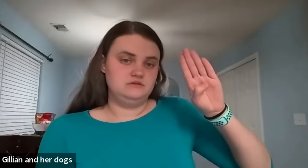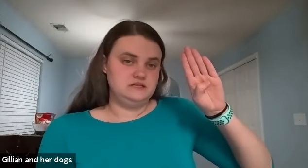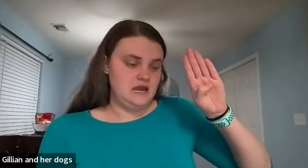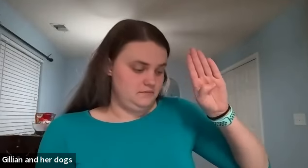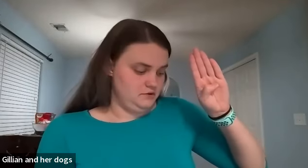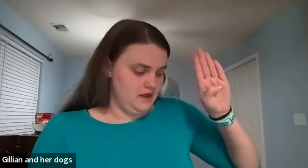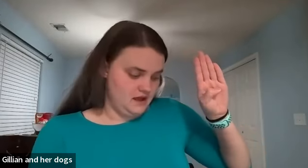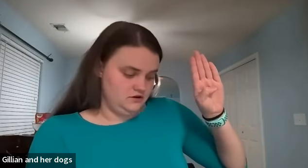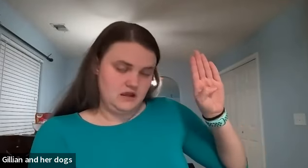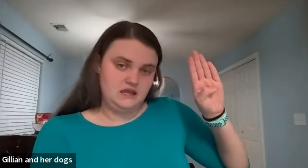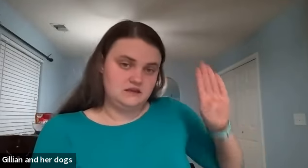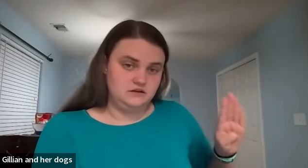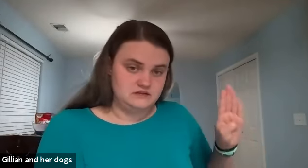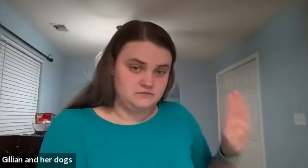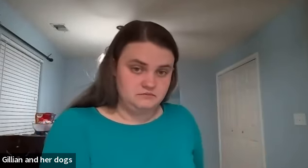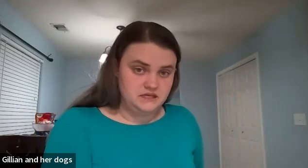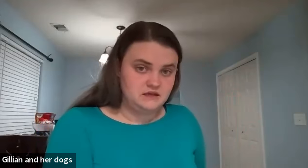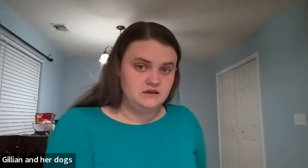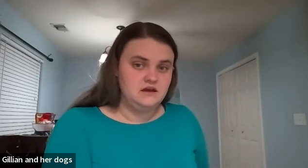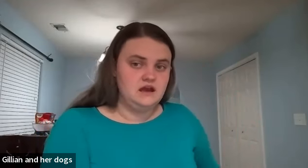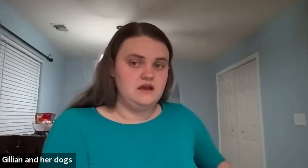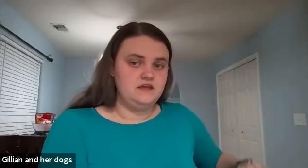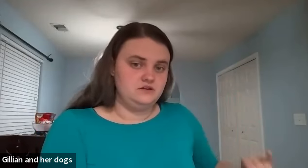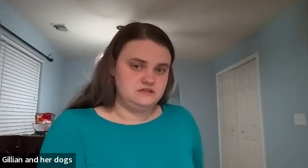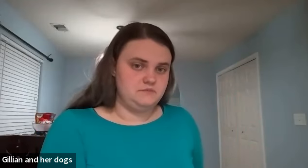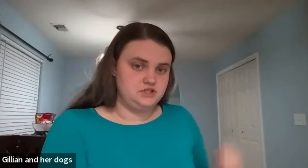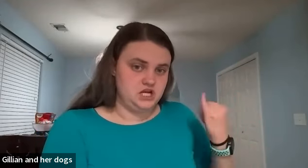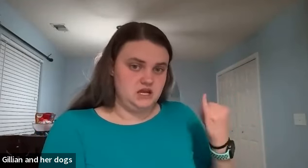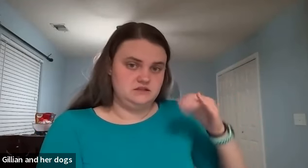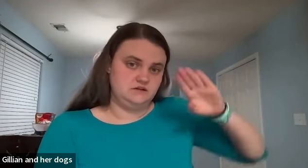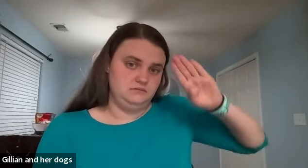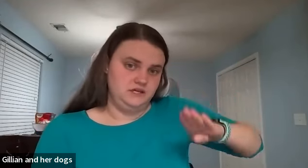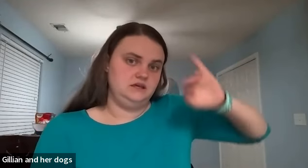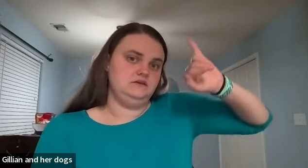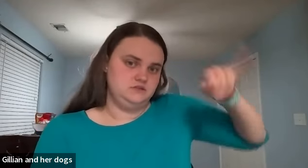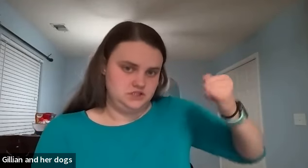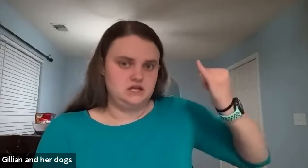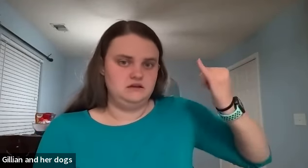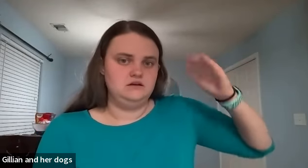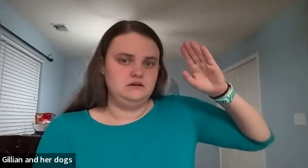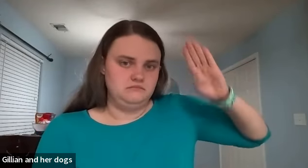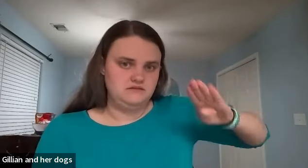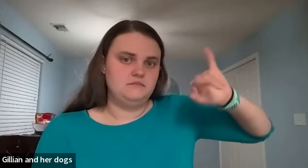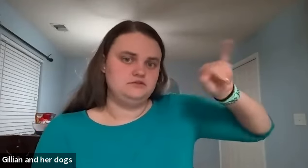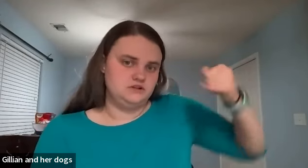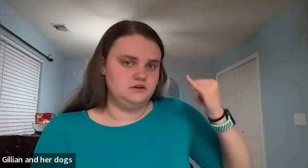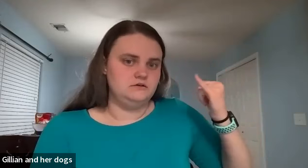have you pat your hand you tap a b and then you tap a j so b j make that motion on your